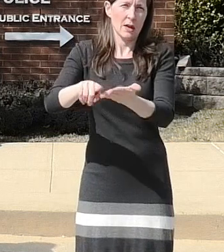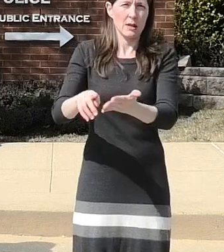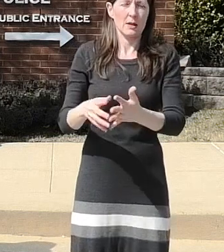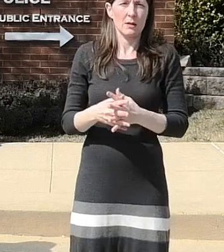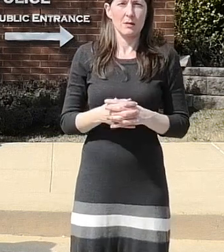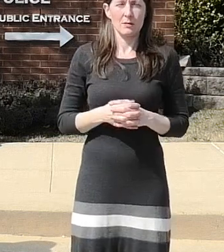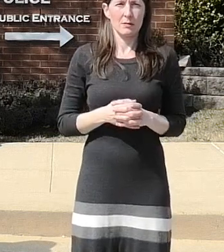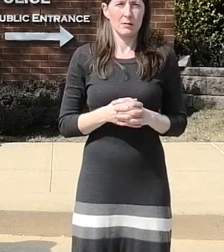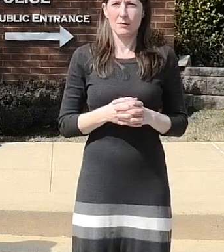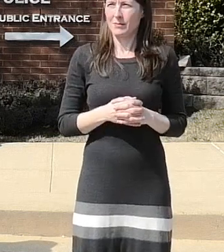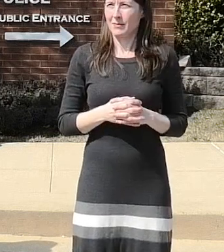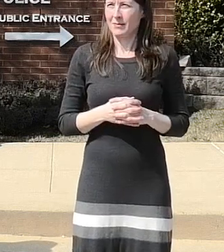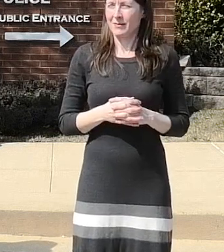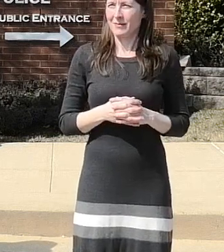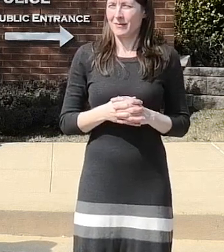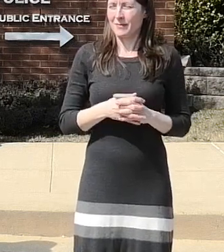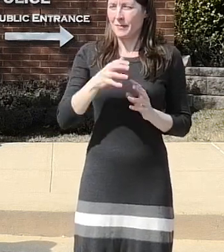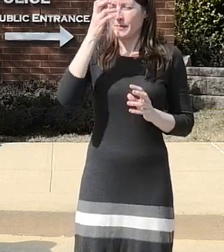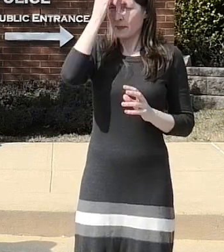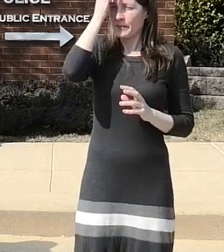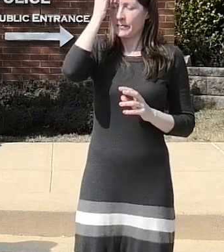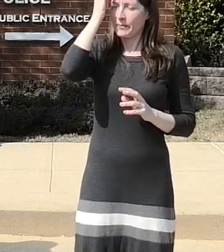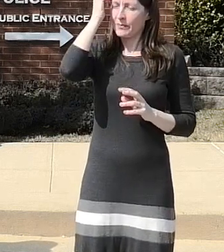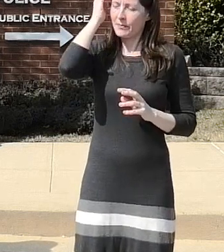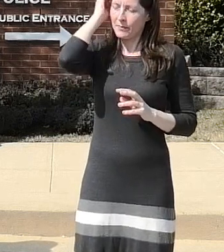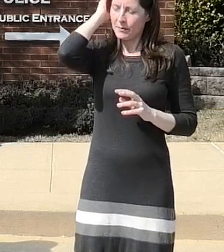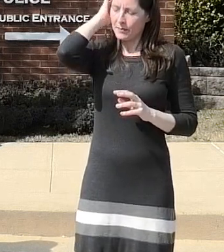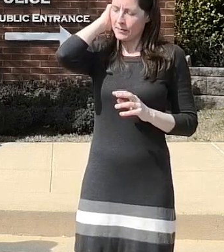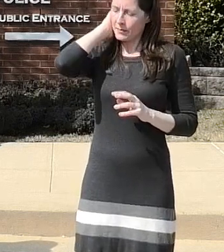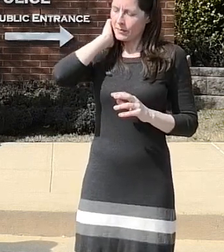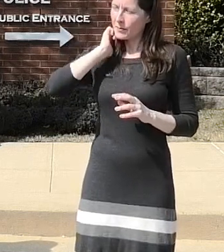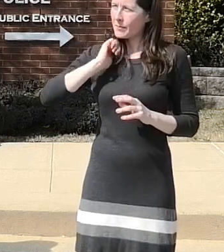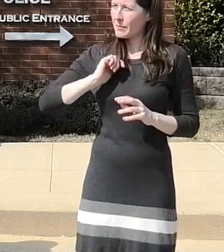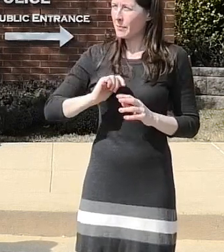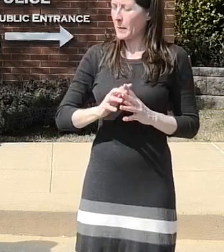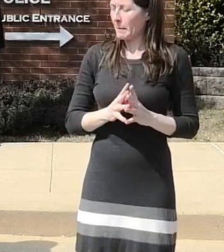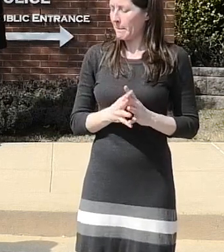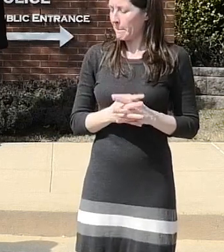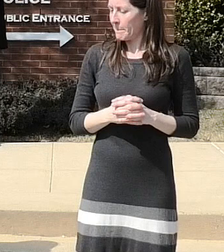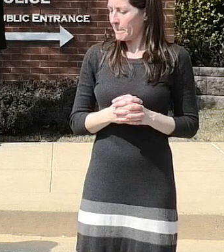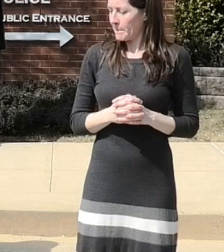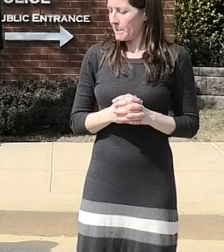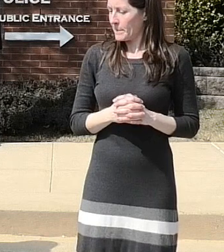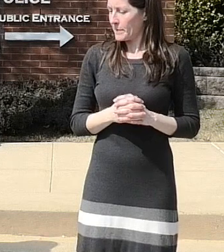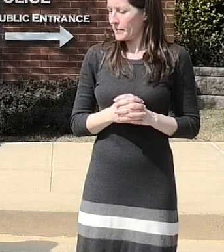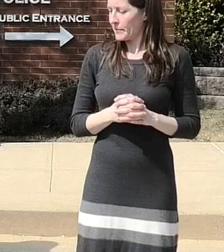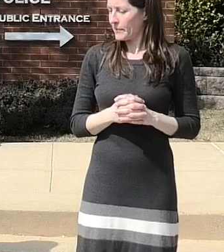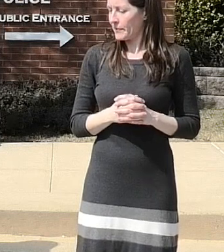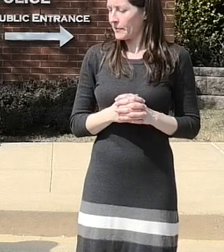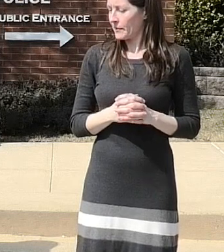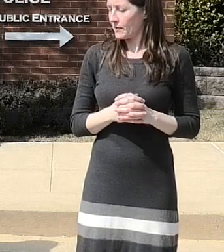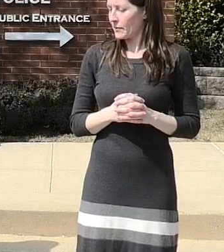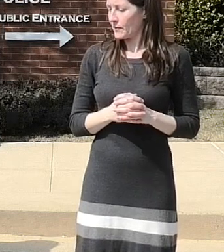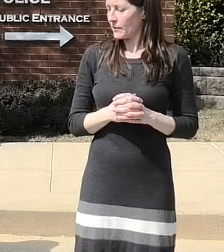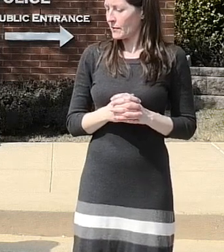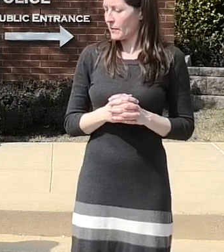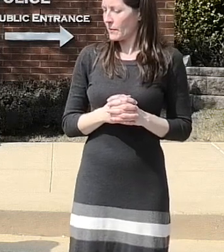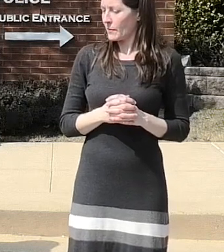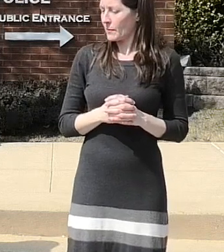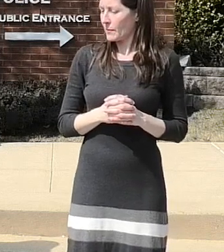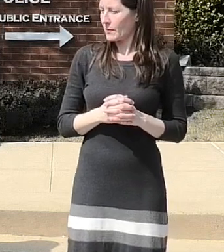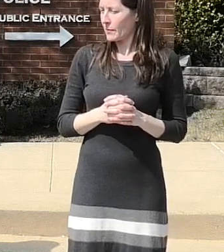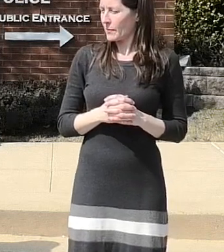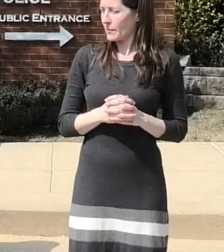speak to that right now can you give us an idea of what the similarities are what some of the similarities are with all of the victims the kids are talking